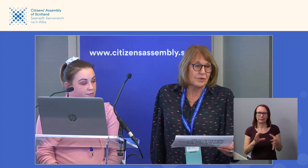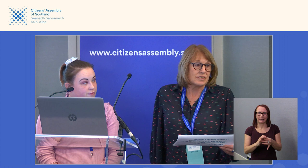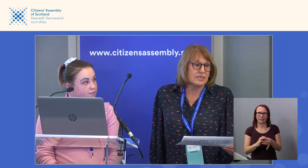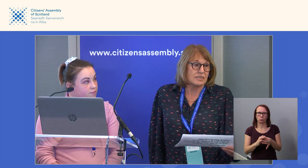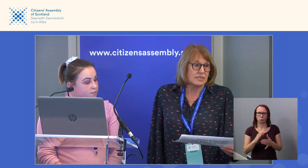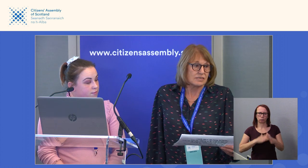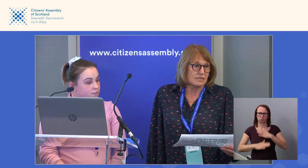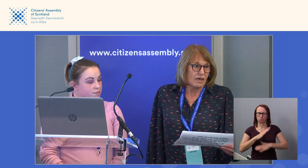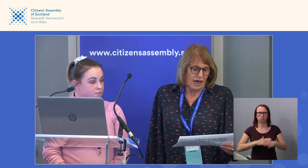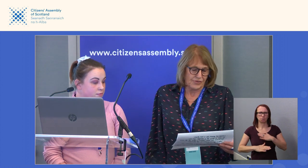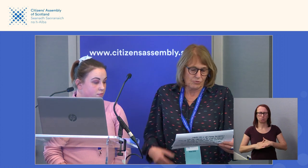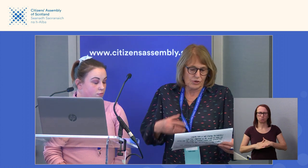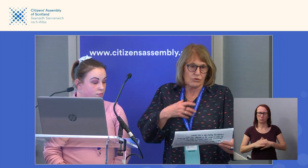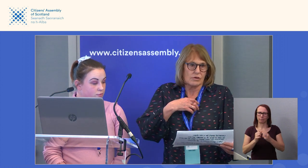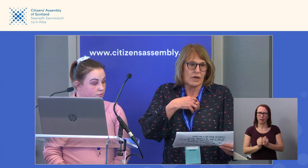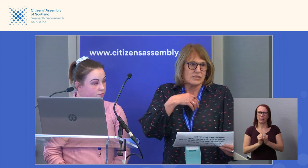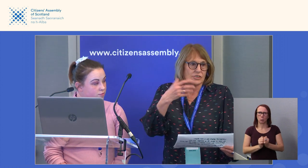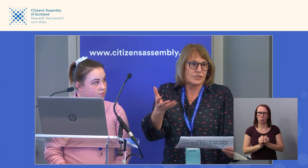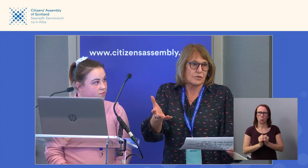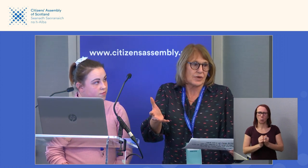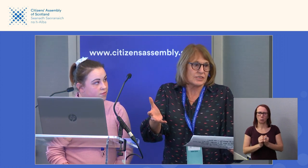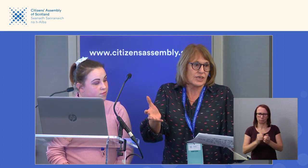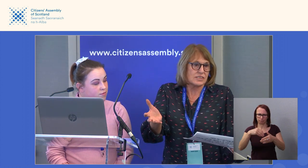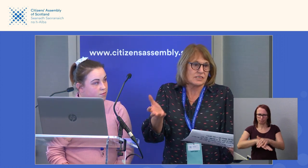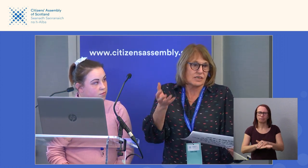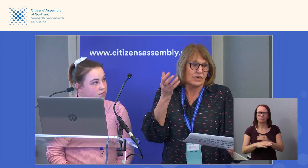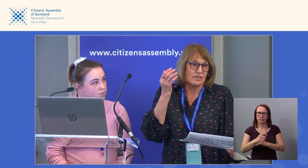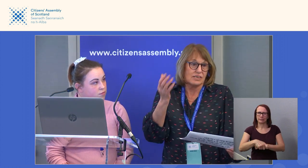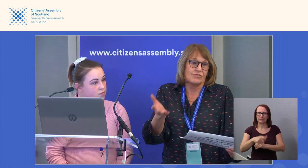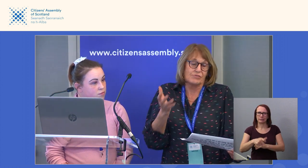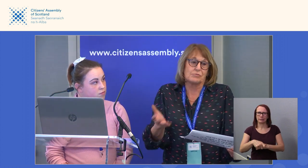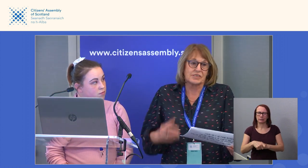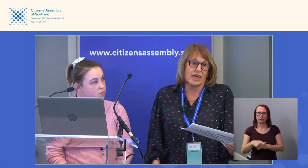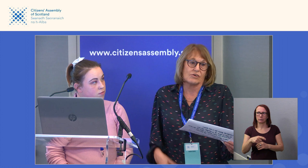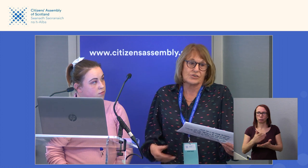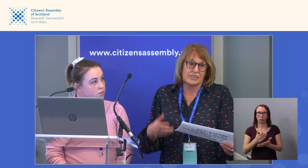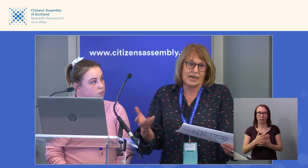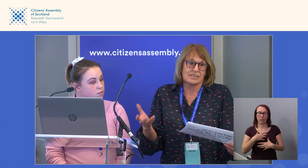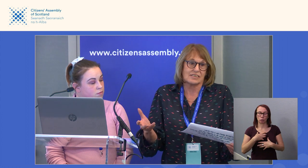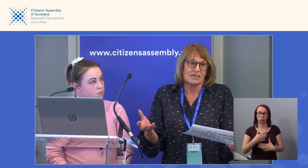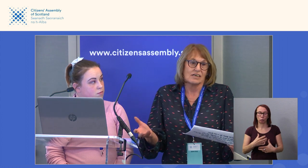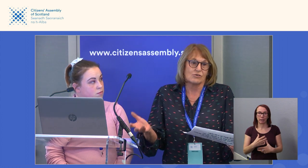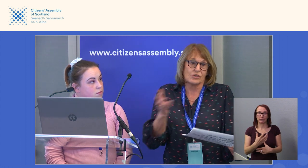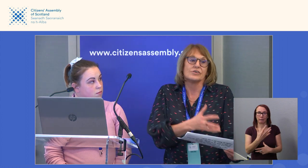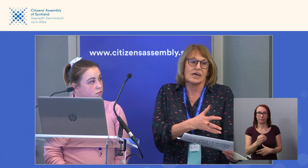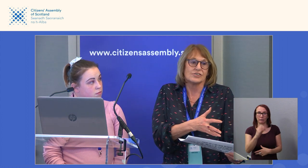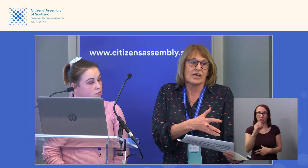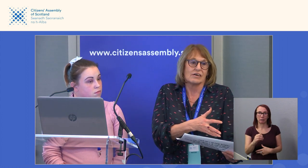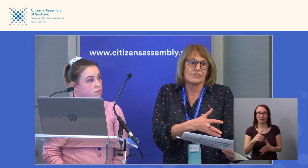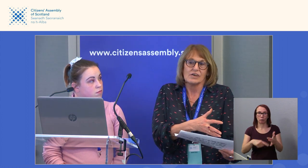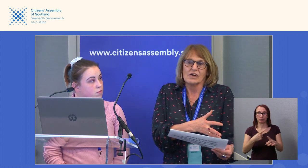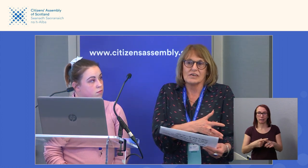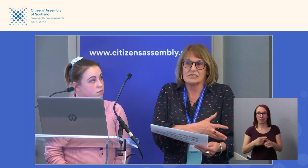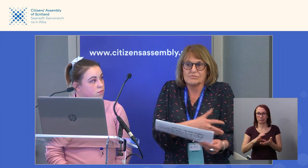part of being a citizen. I think we got such a surprise yesterday that nearly 50% of our tax goes on the